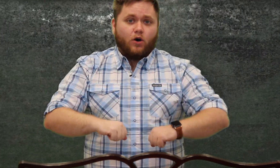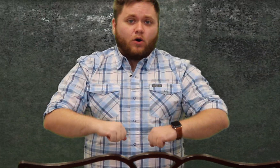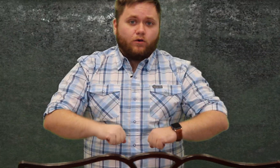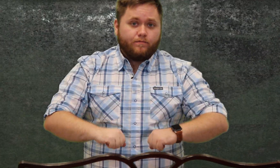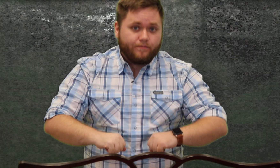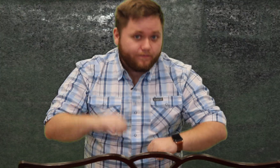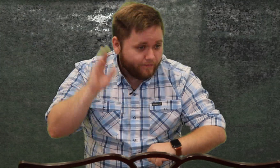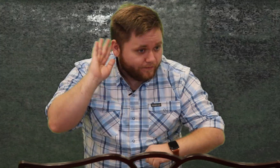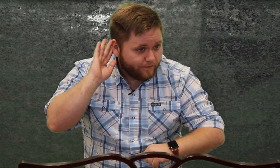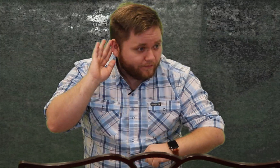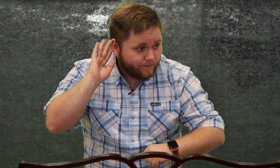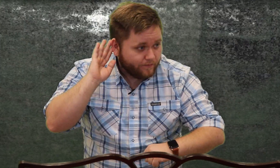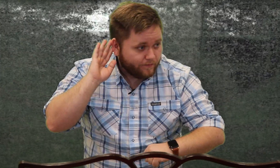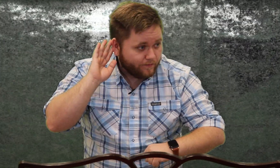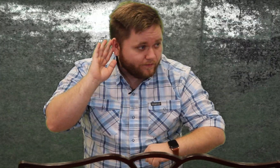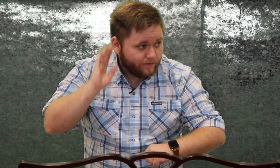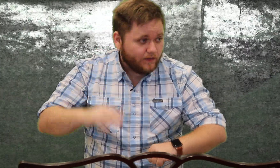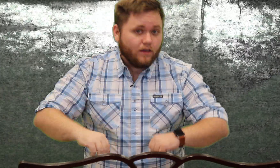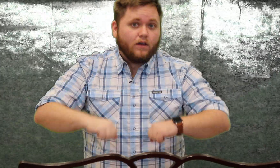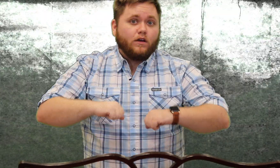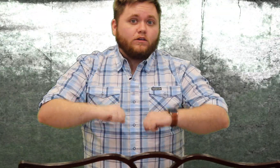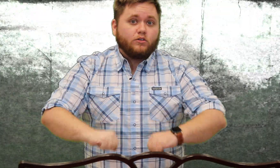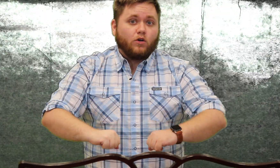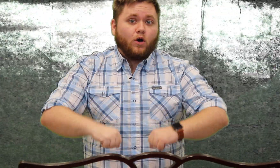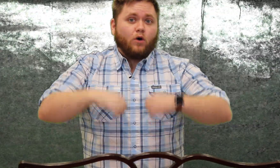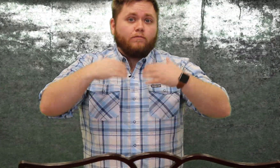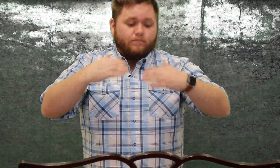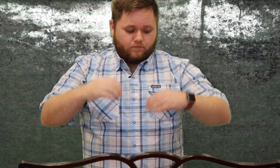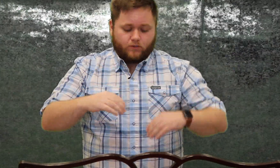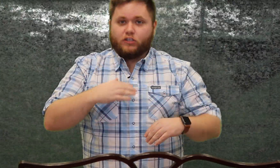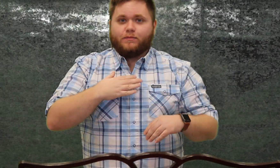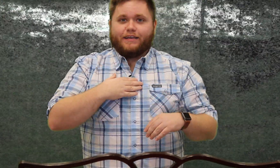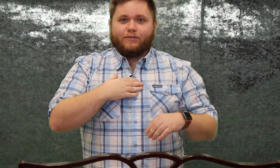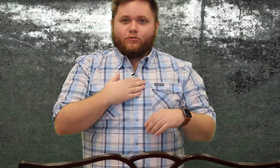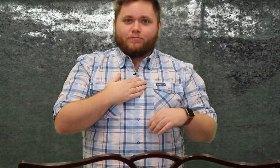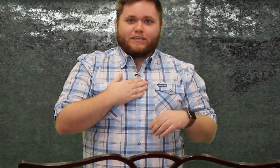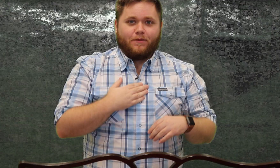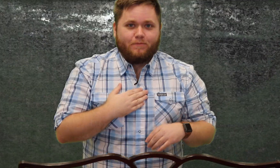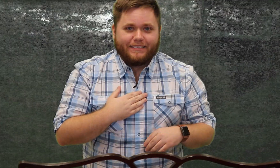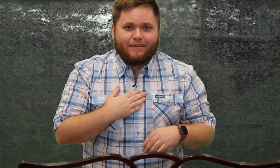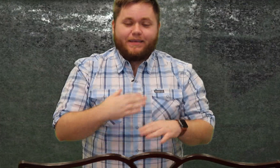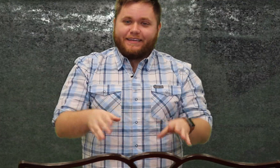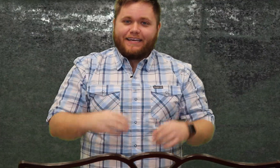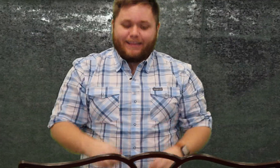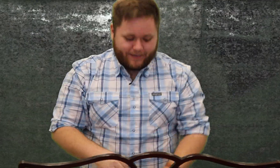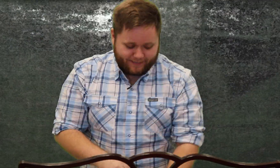do excuse me oh mr breo messed up he does that a lot